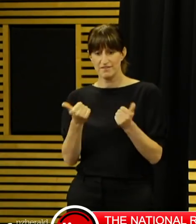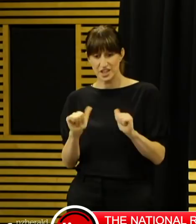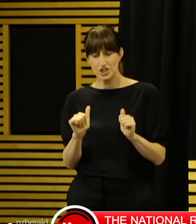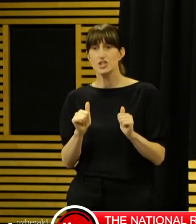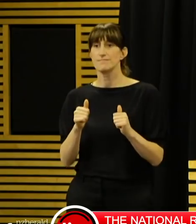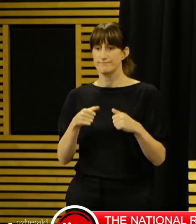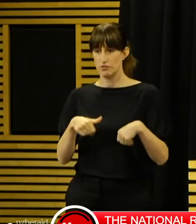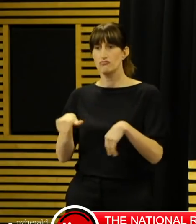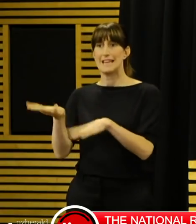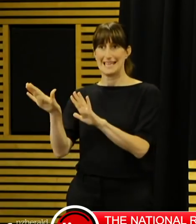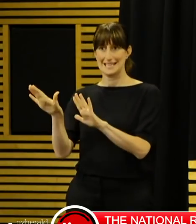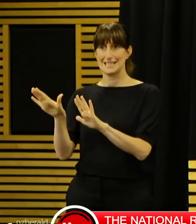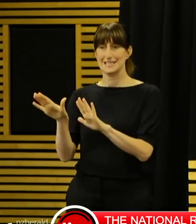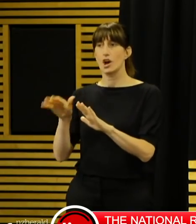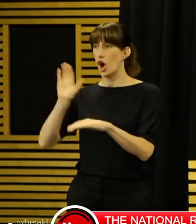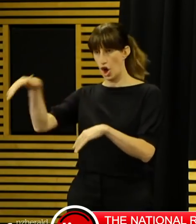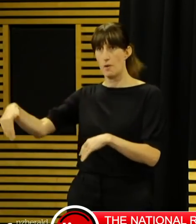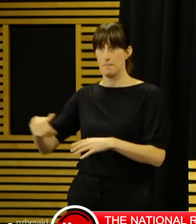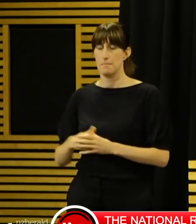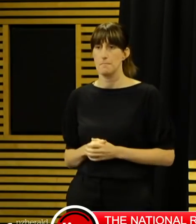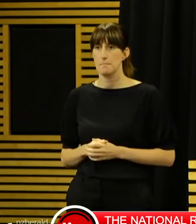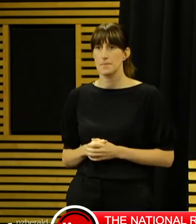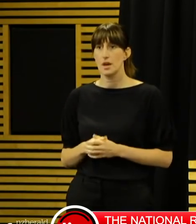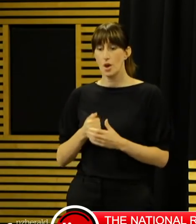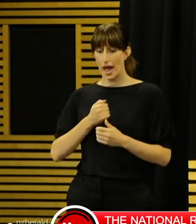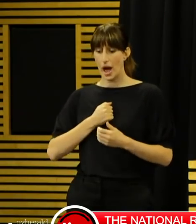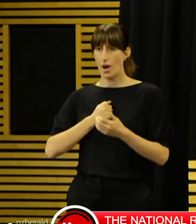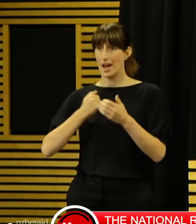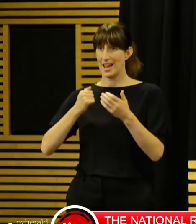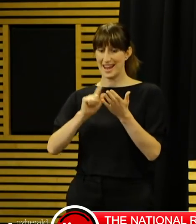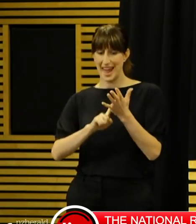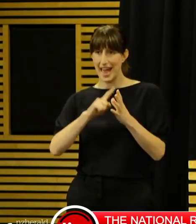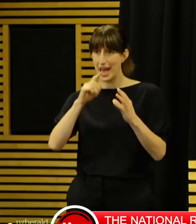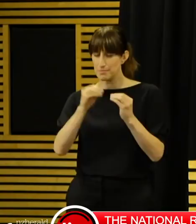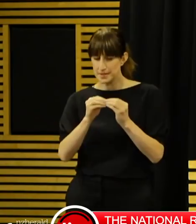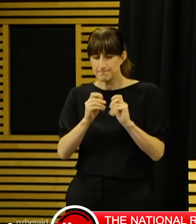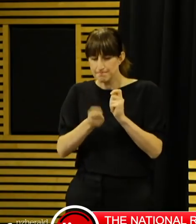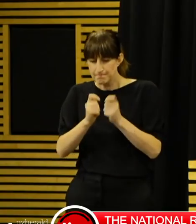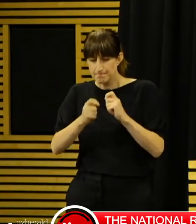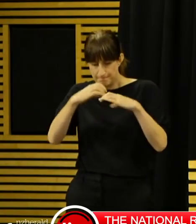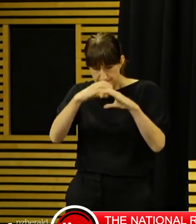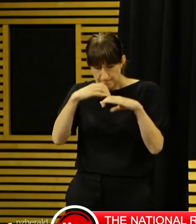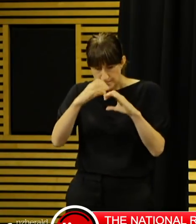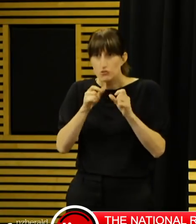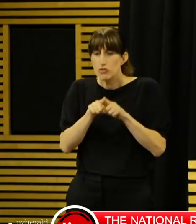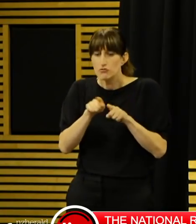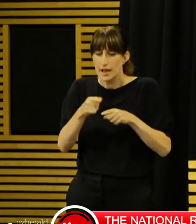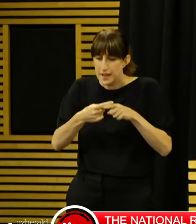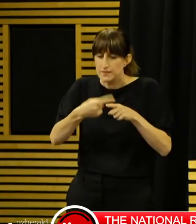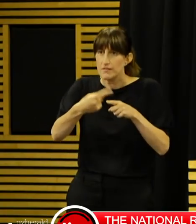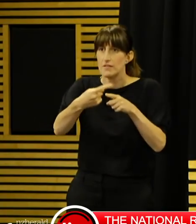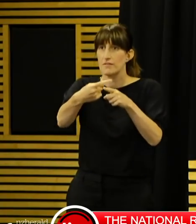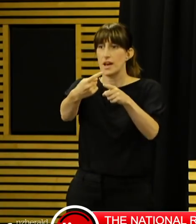are working to process and report test results as quickly as possible. Yesterday, across the country, 1,421